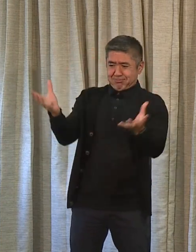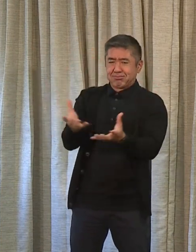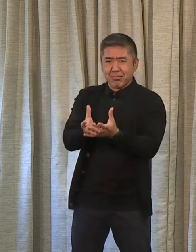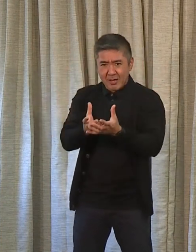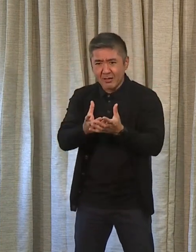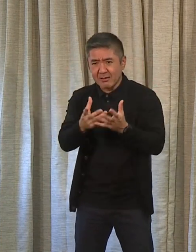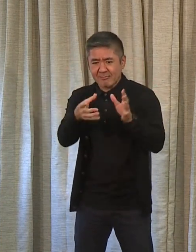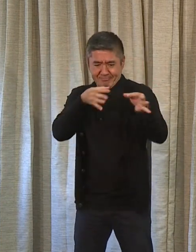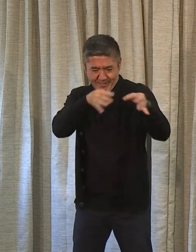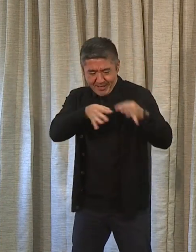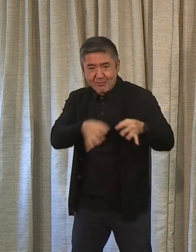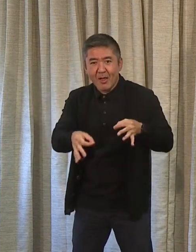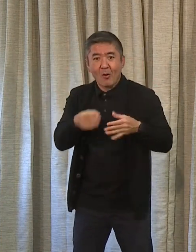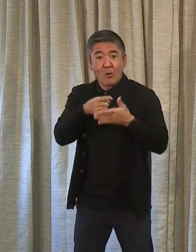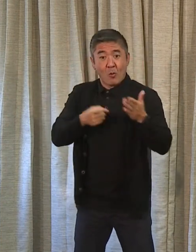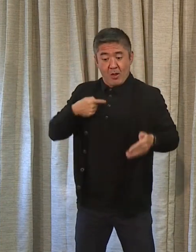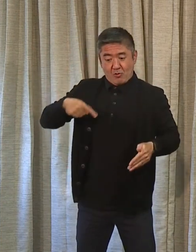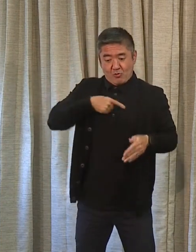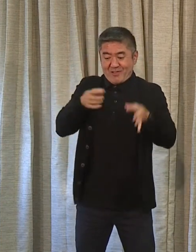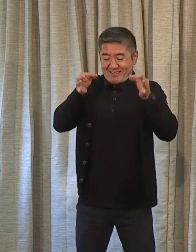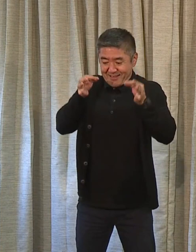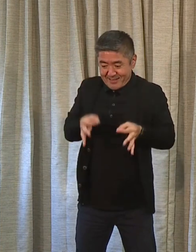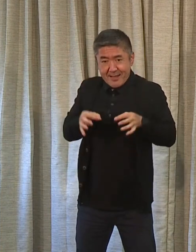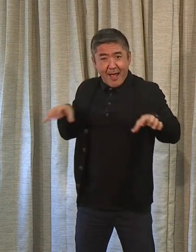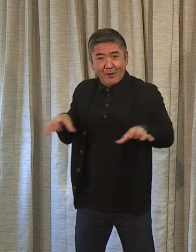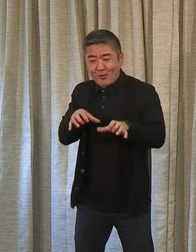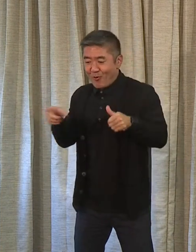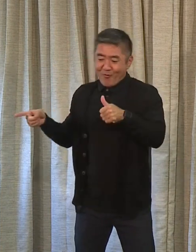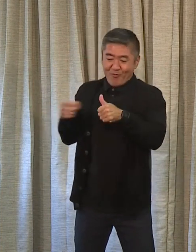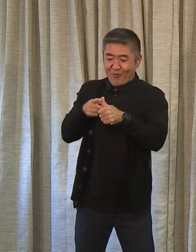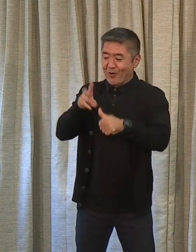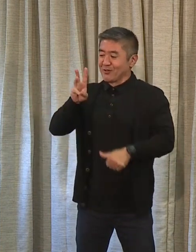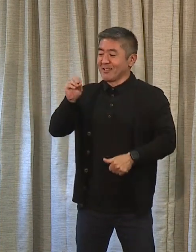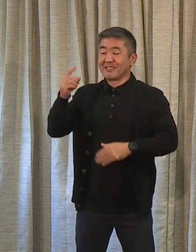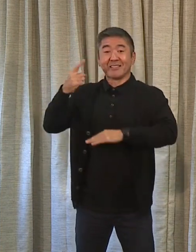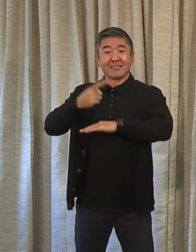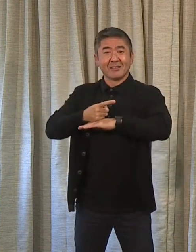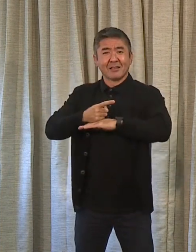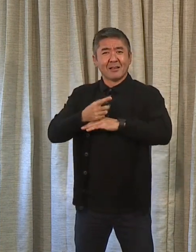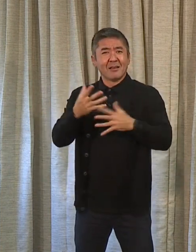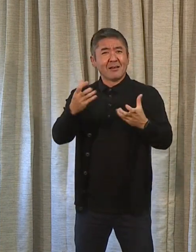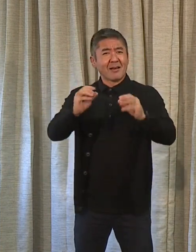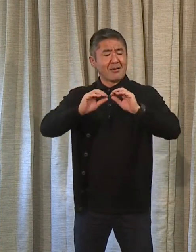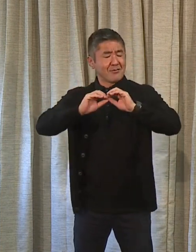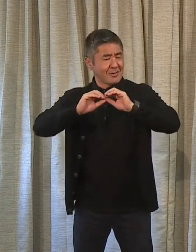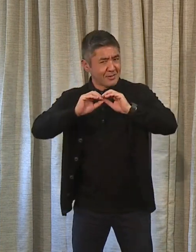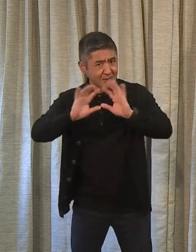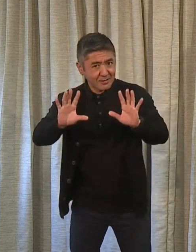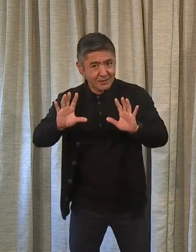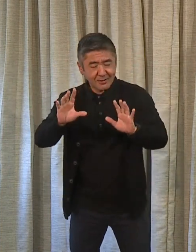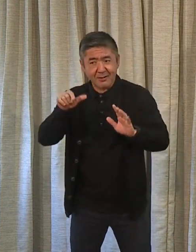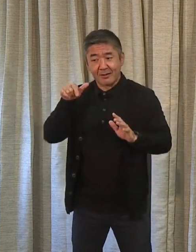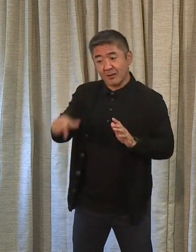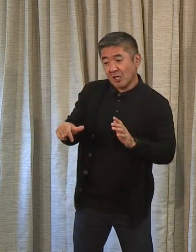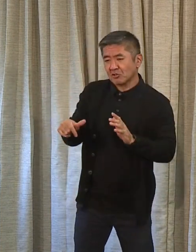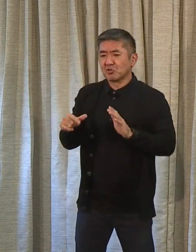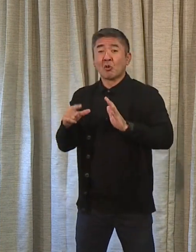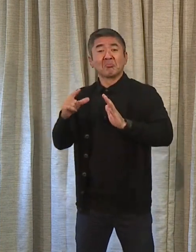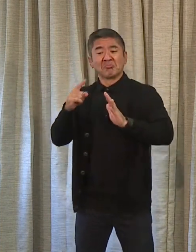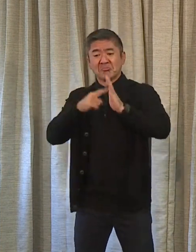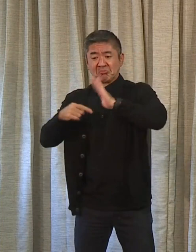give you on what we've decided to do in our first 60 days. So let me make this really clear. This is not a report card on what we've done.